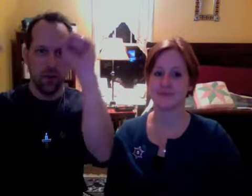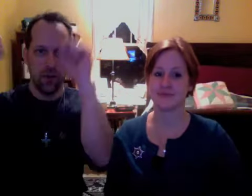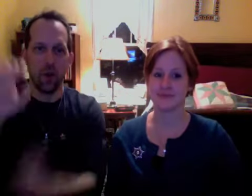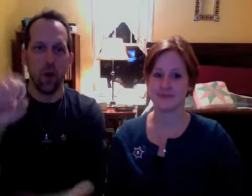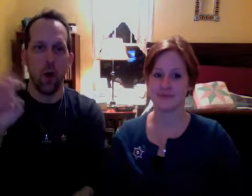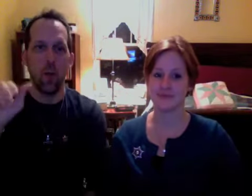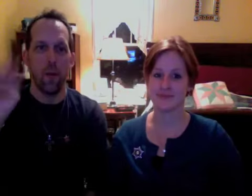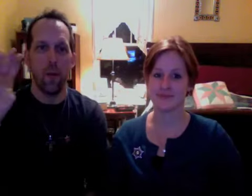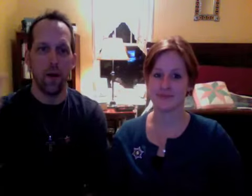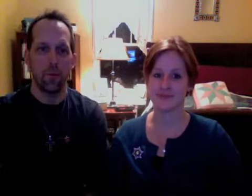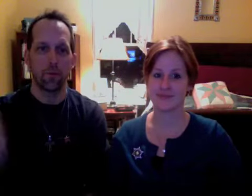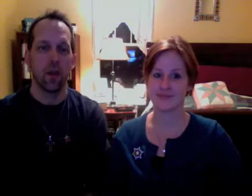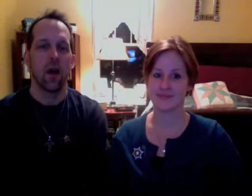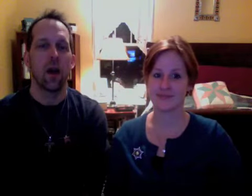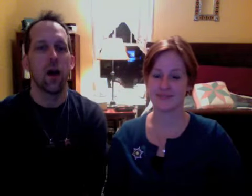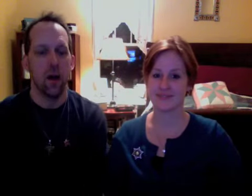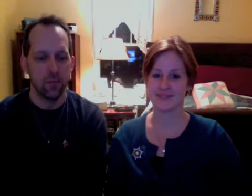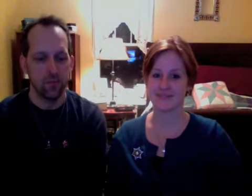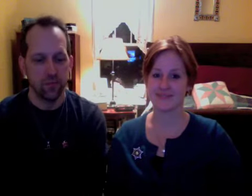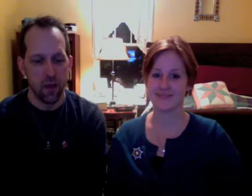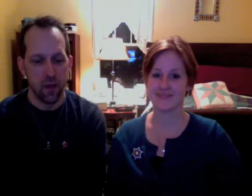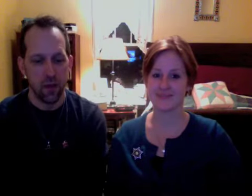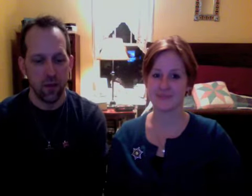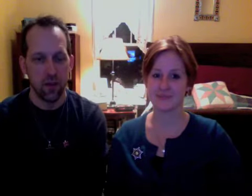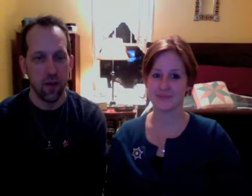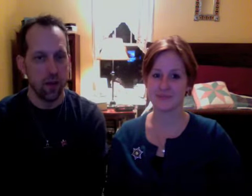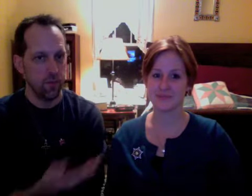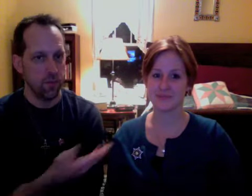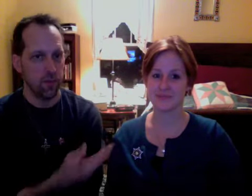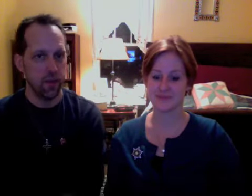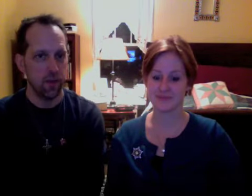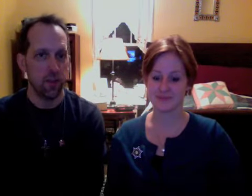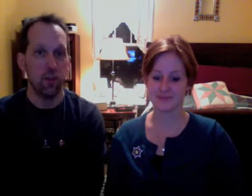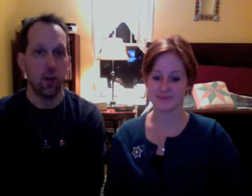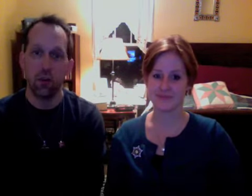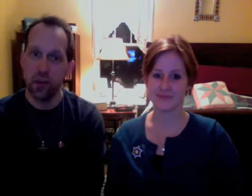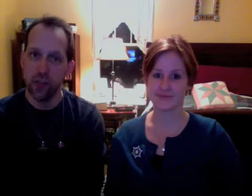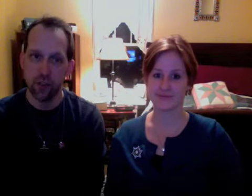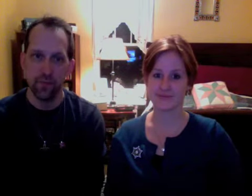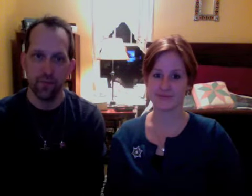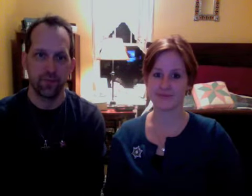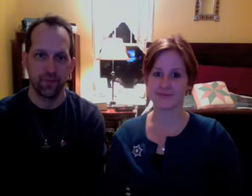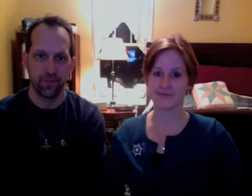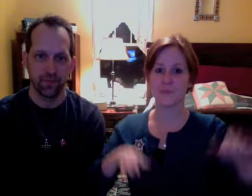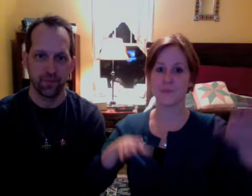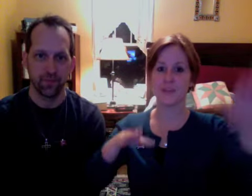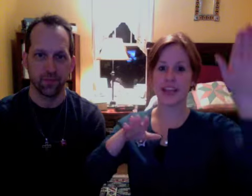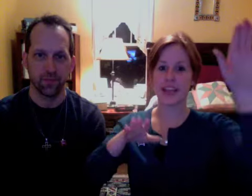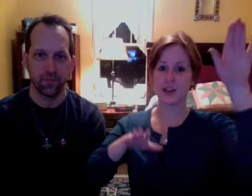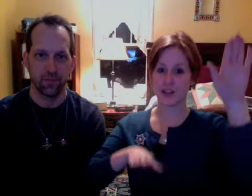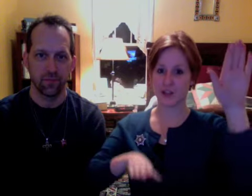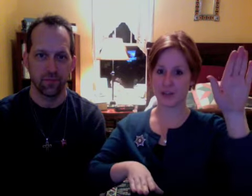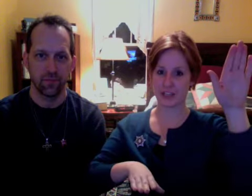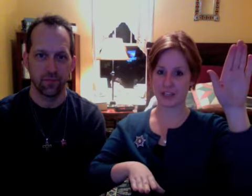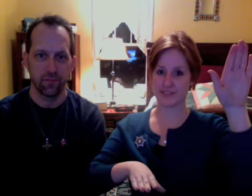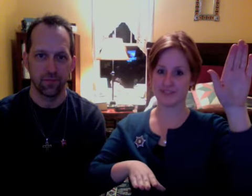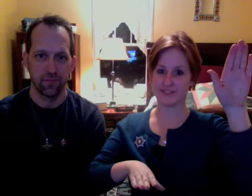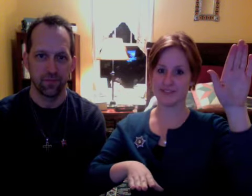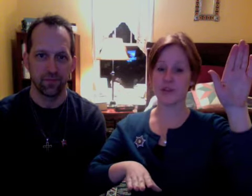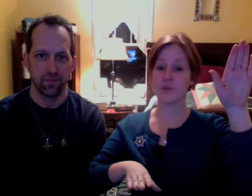Obama. Another sign is inauguration. Inauguration. Which